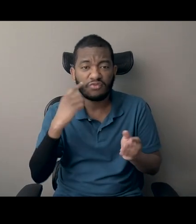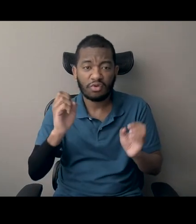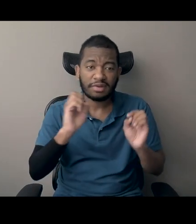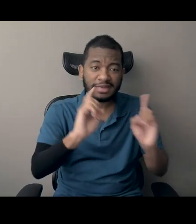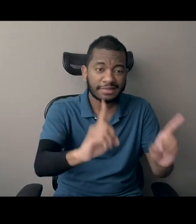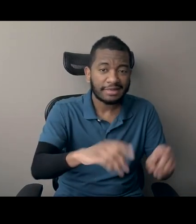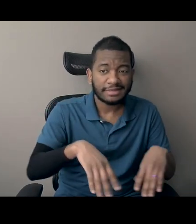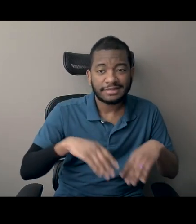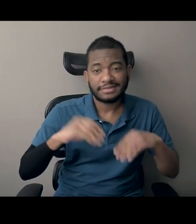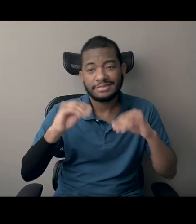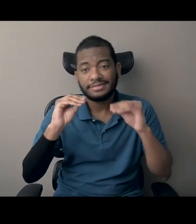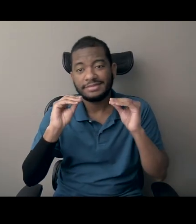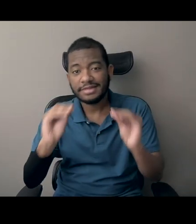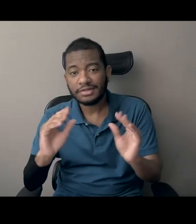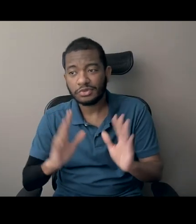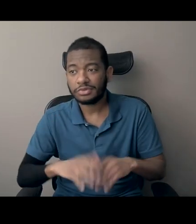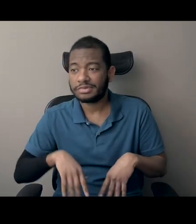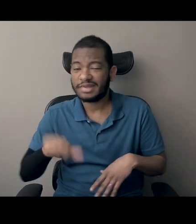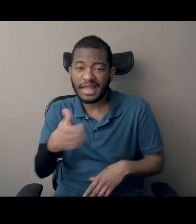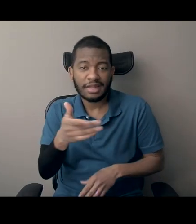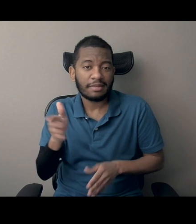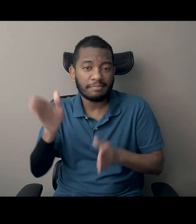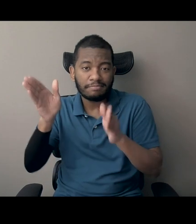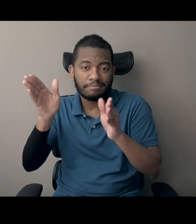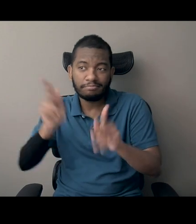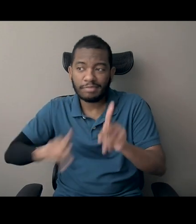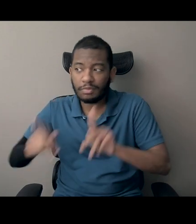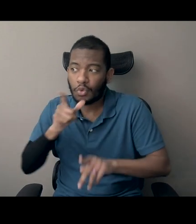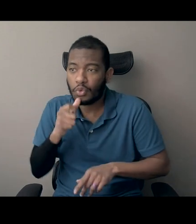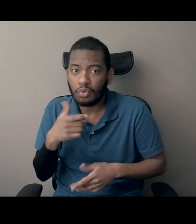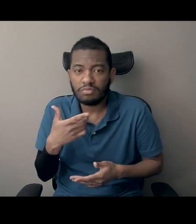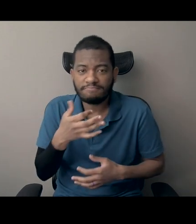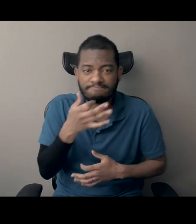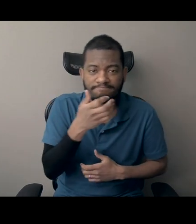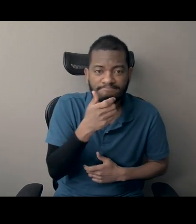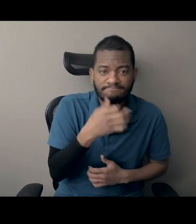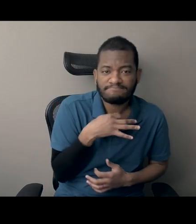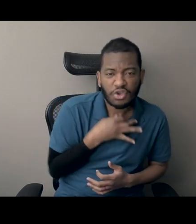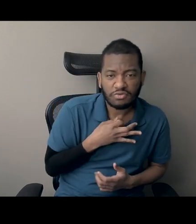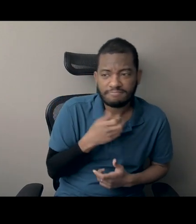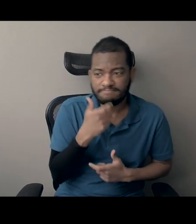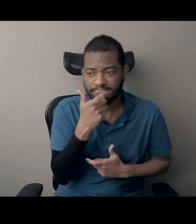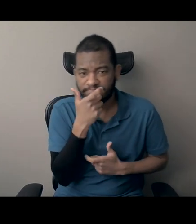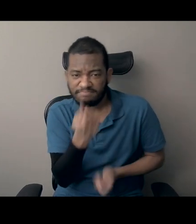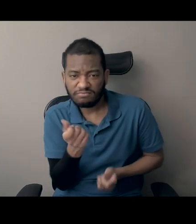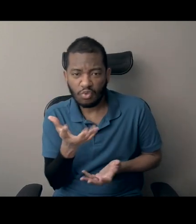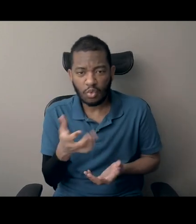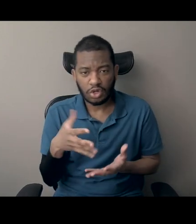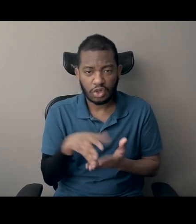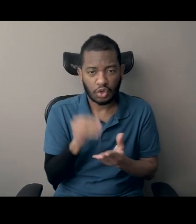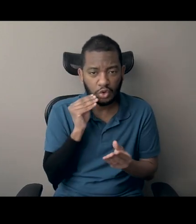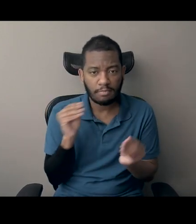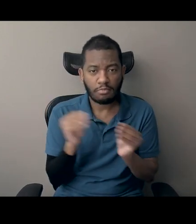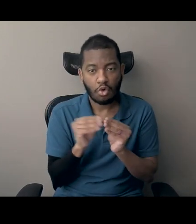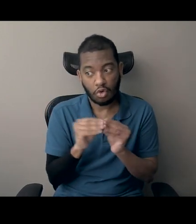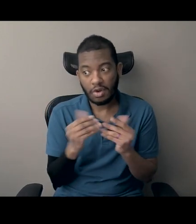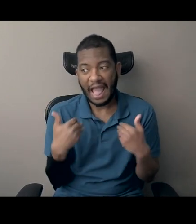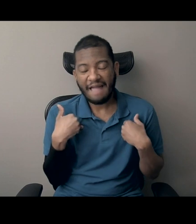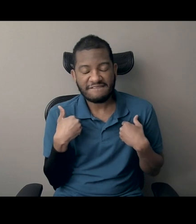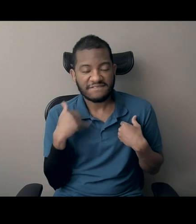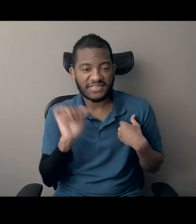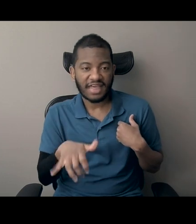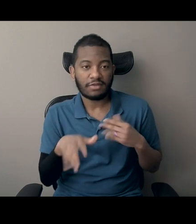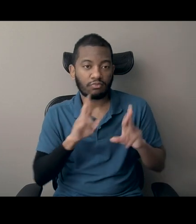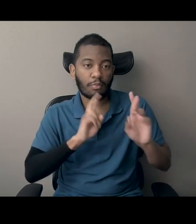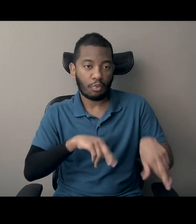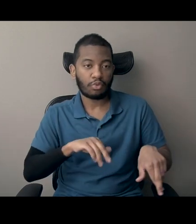history. And yeah, so these are some of our findings, which we can share more and which appear on our